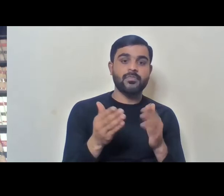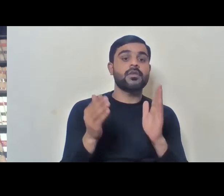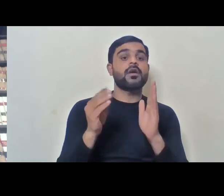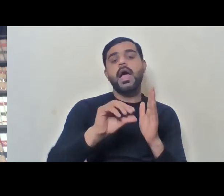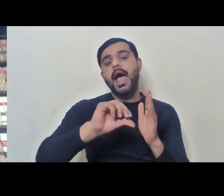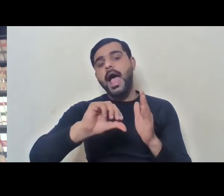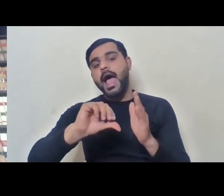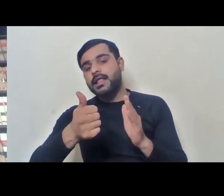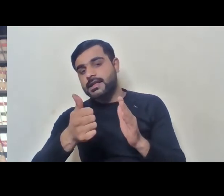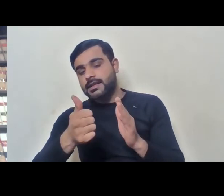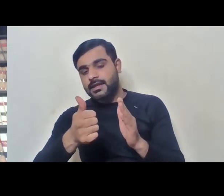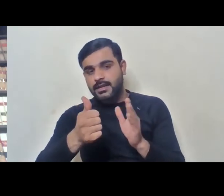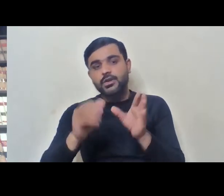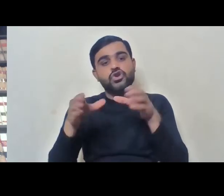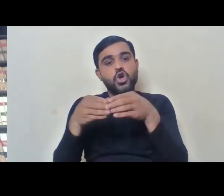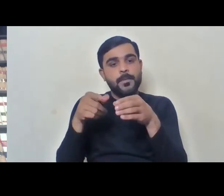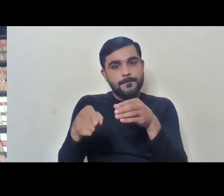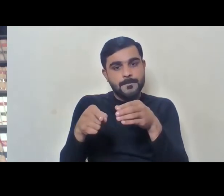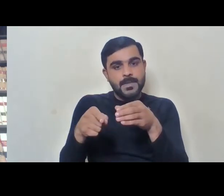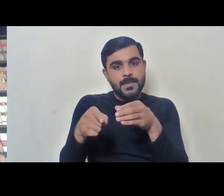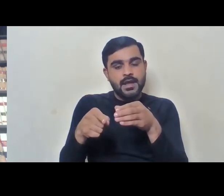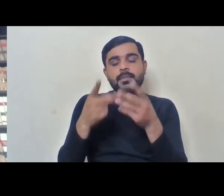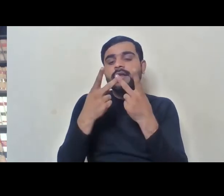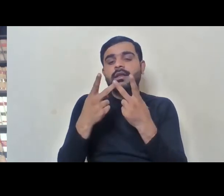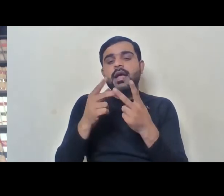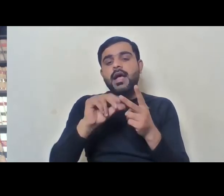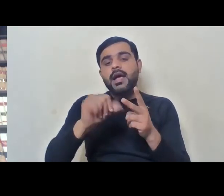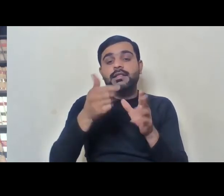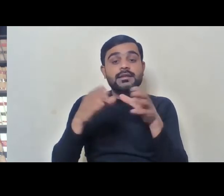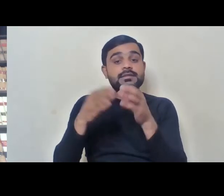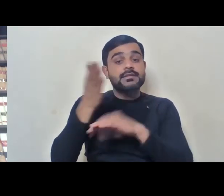different disability.